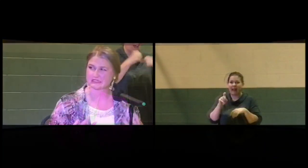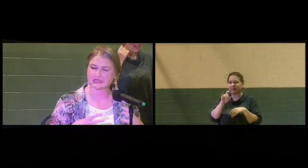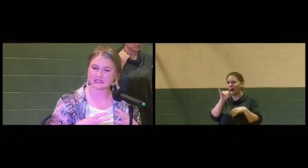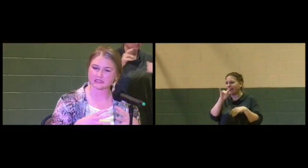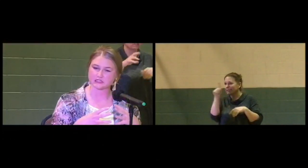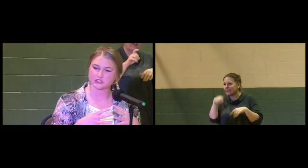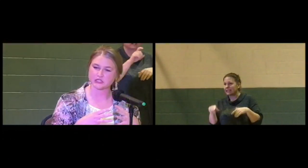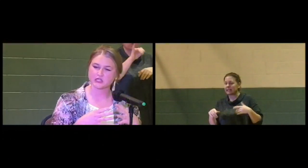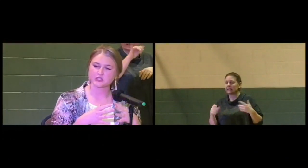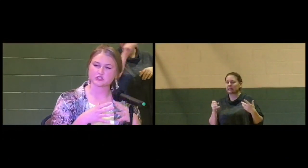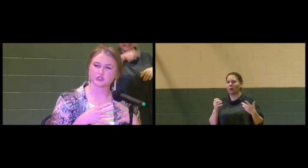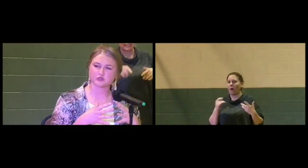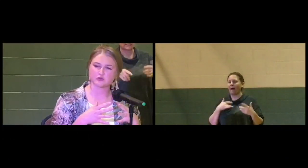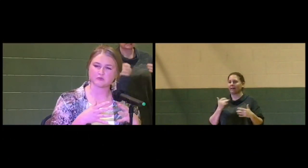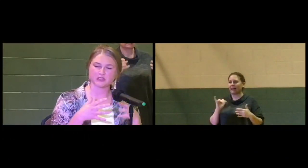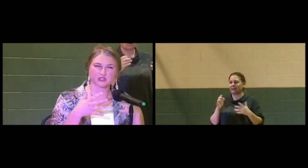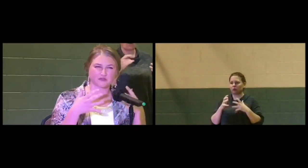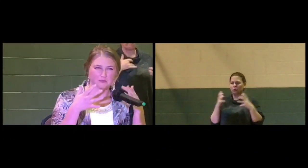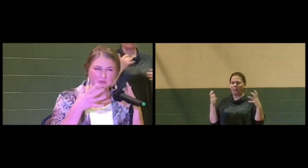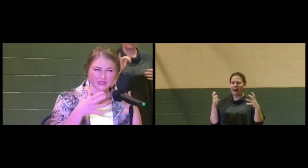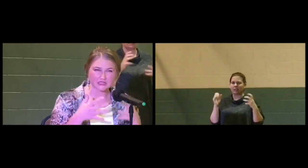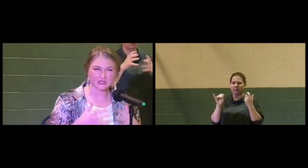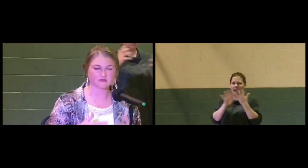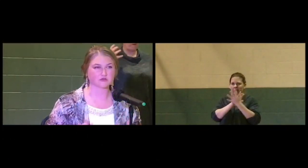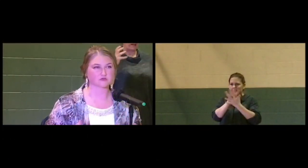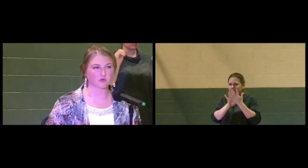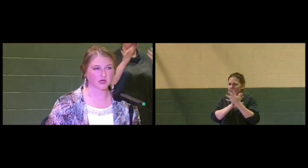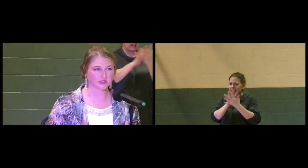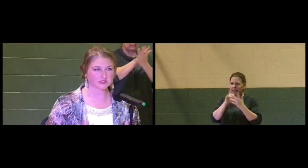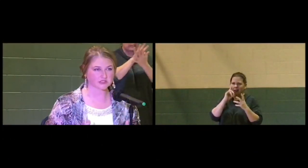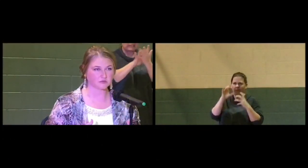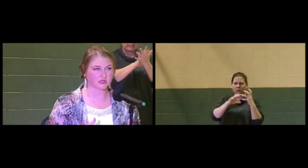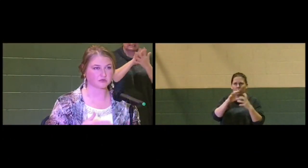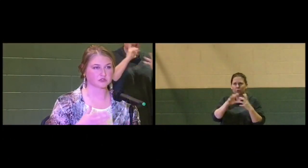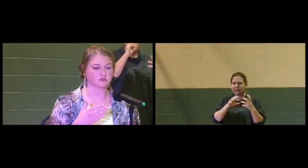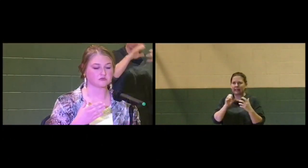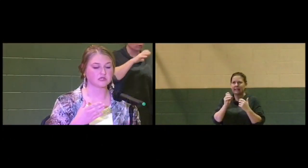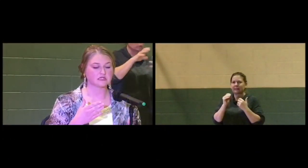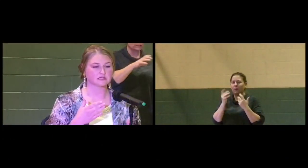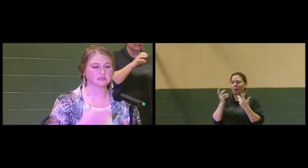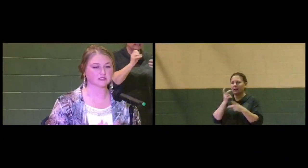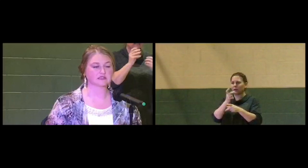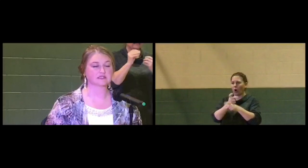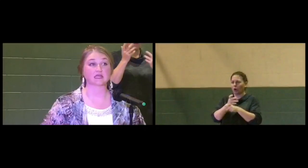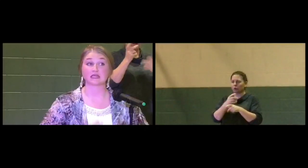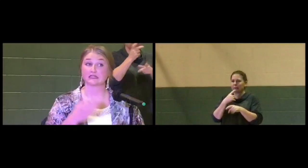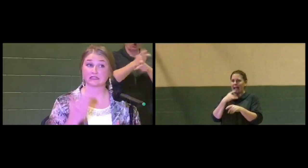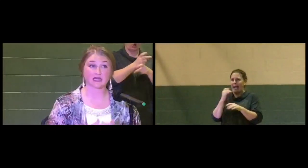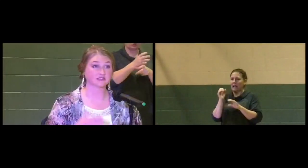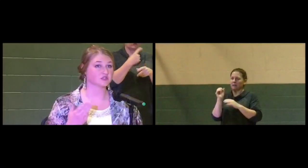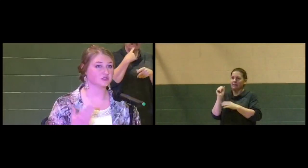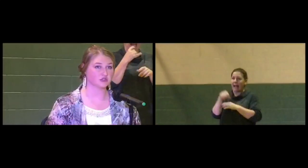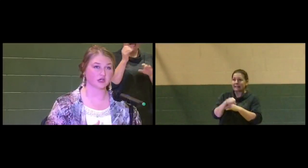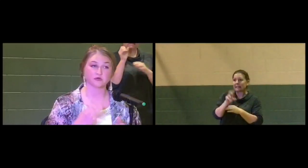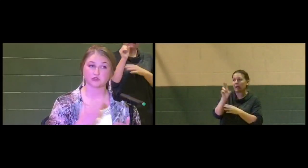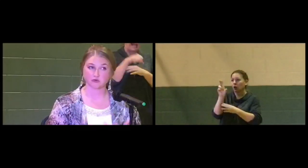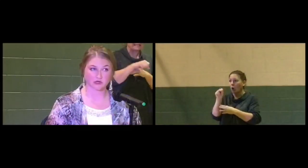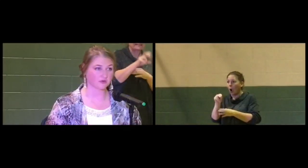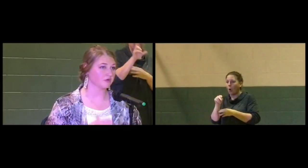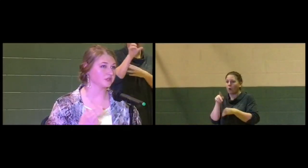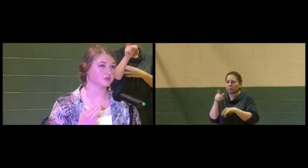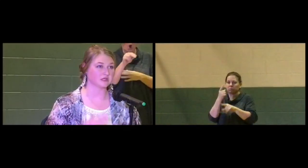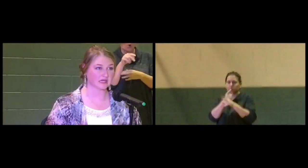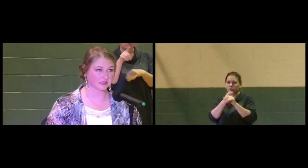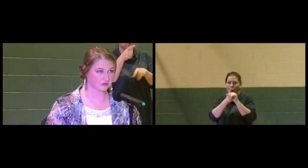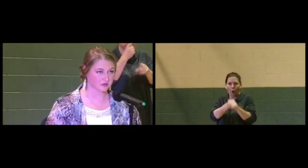I think that there's too much of the muddying of those waters to be able to clearly say, yes, no, you are in order.